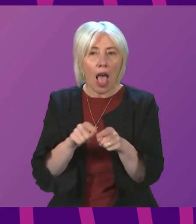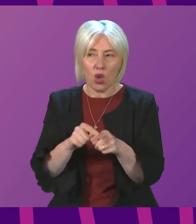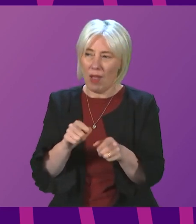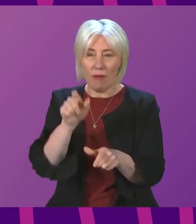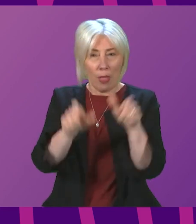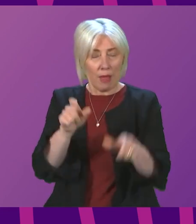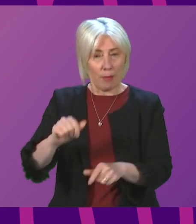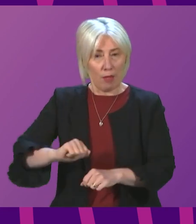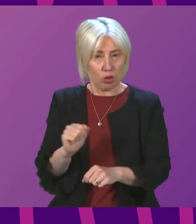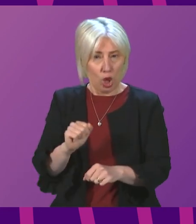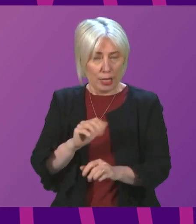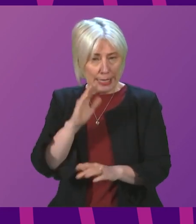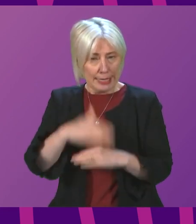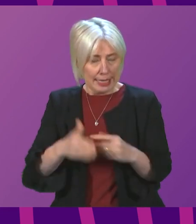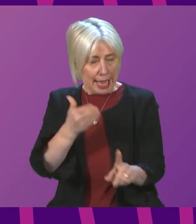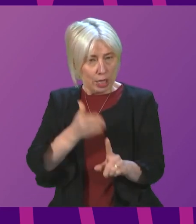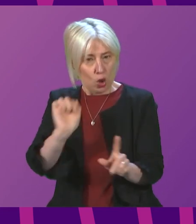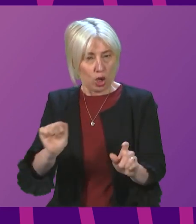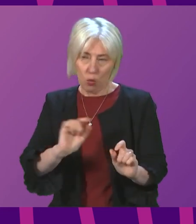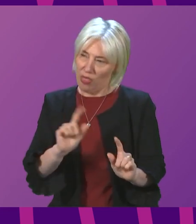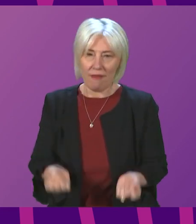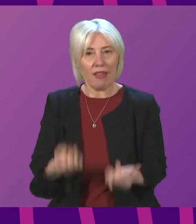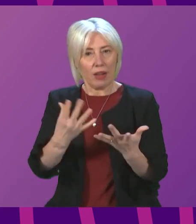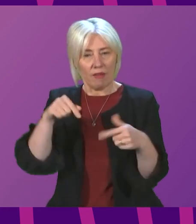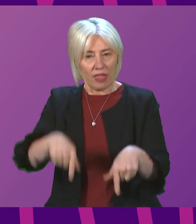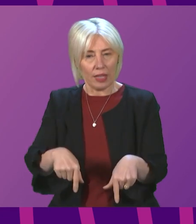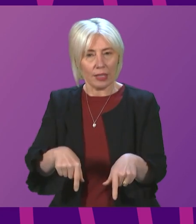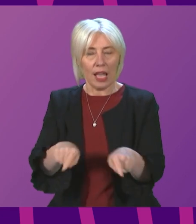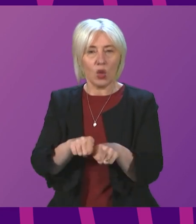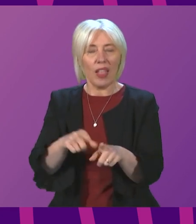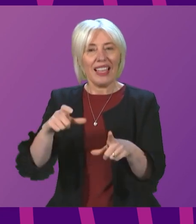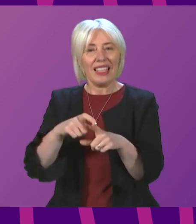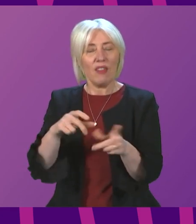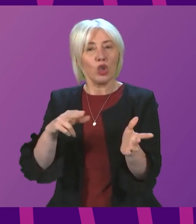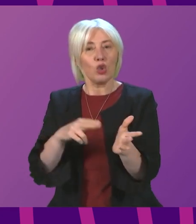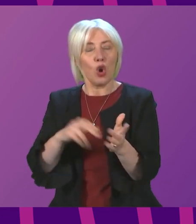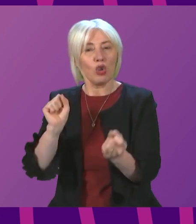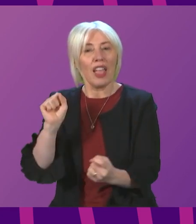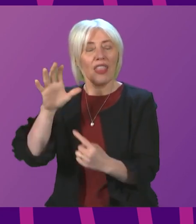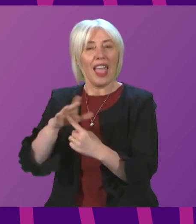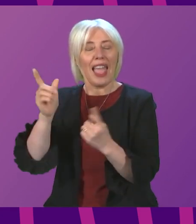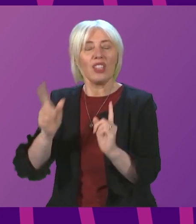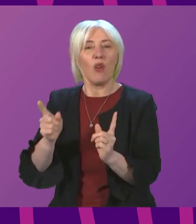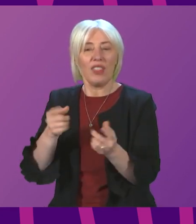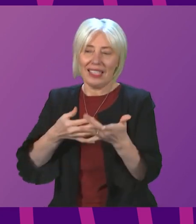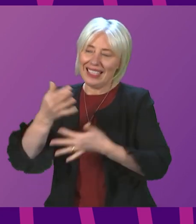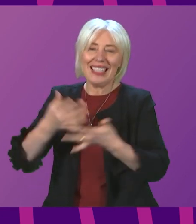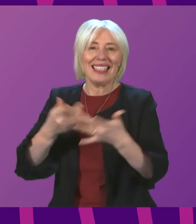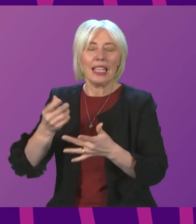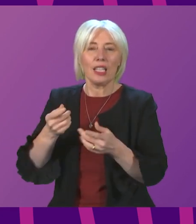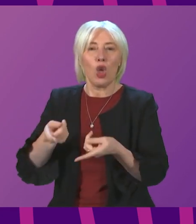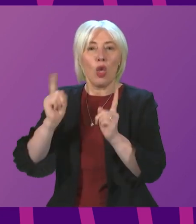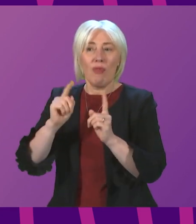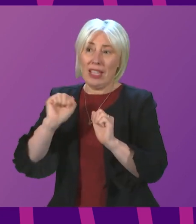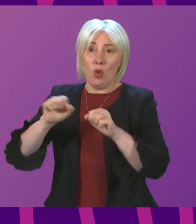the sacrifices they have made, and lastly, but not leastly, to Sir David Norgrove, the head of the UK Statistics Authority, for wasting his time?